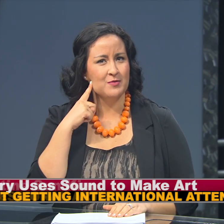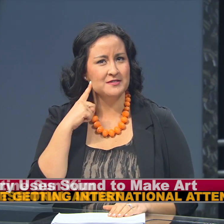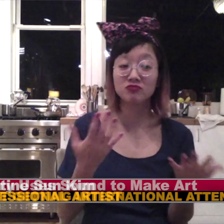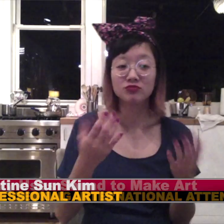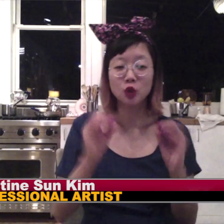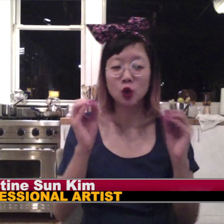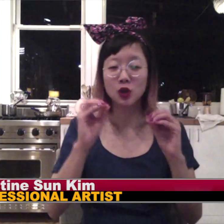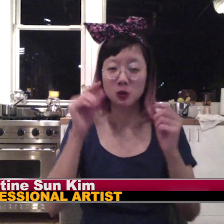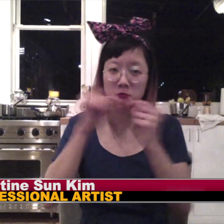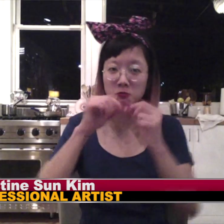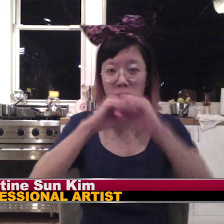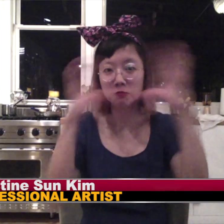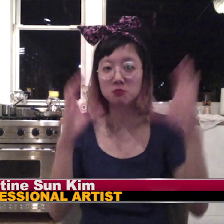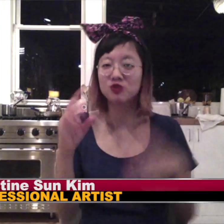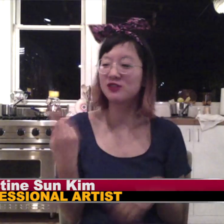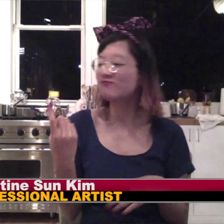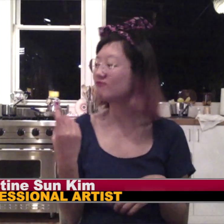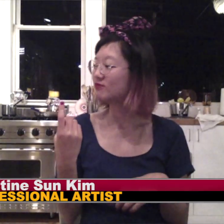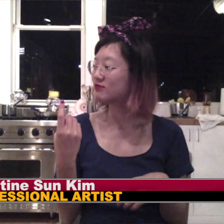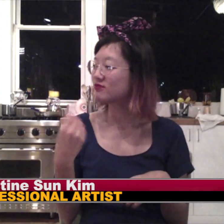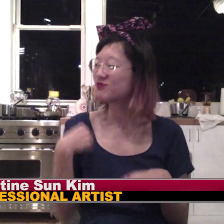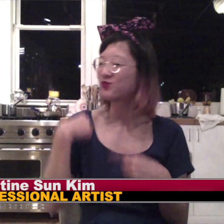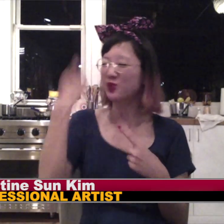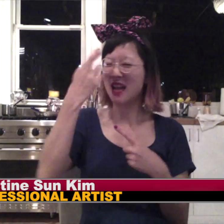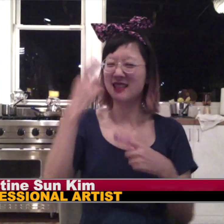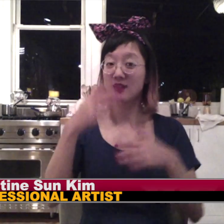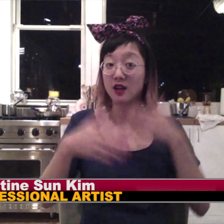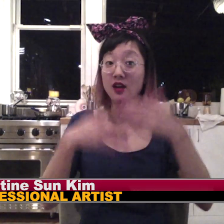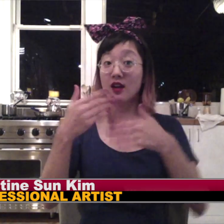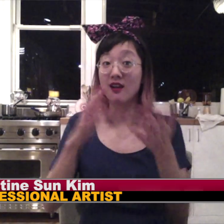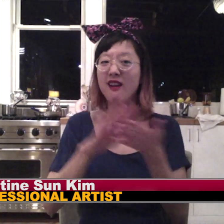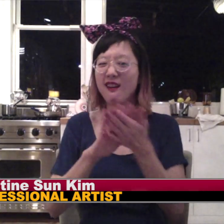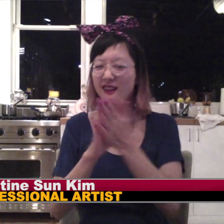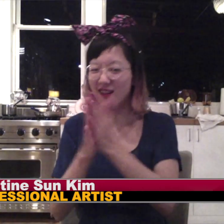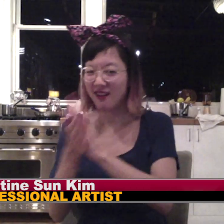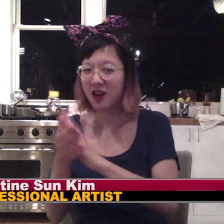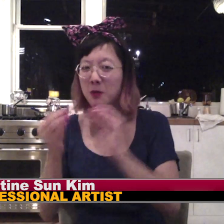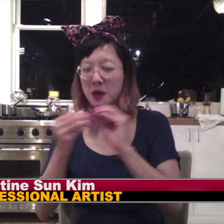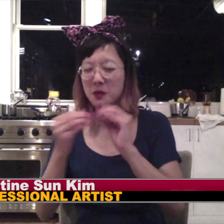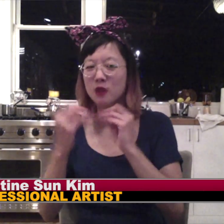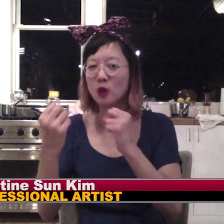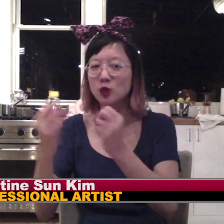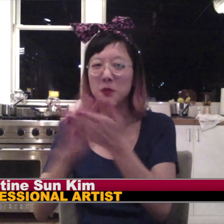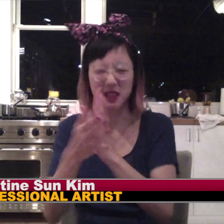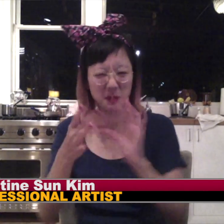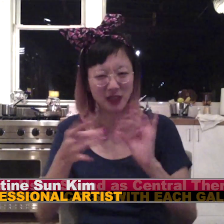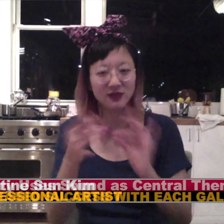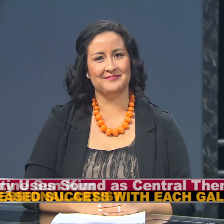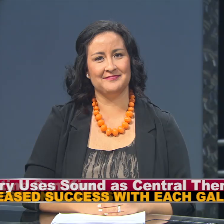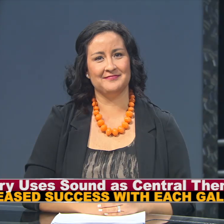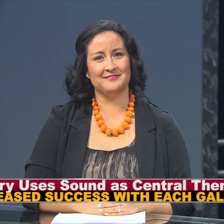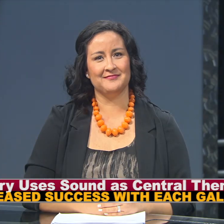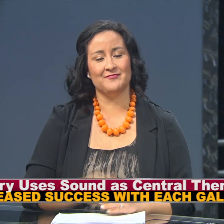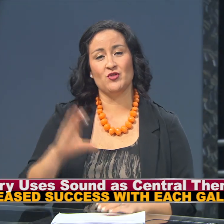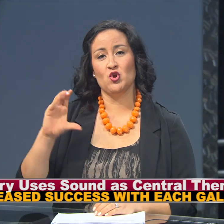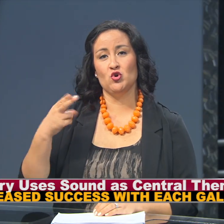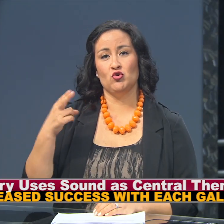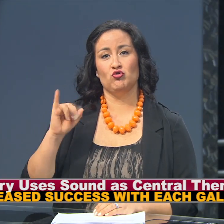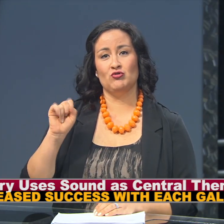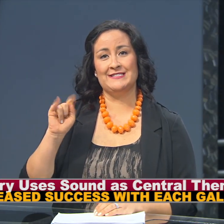I didn't start with a clear message, but over time I've realized it gets stronger and becomes a clear vision. Christine's son Kim